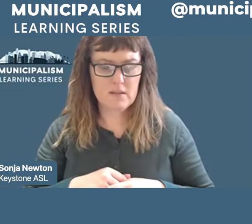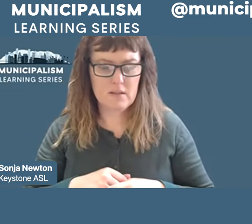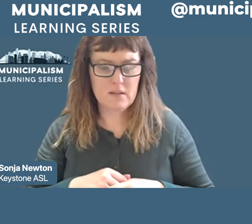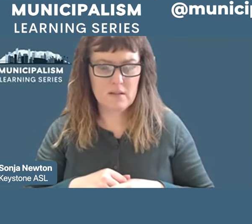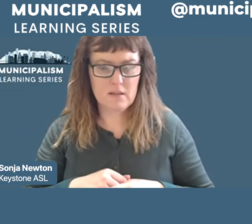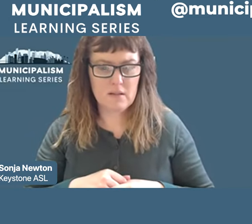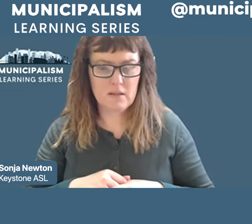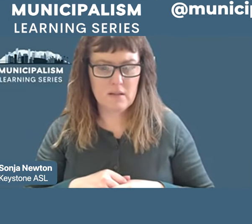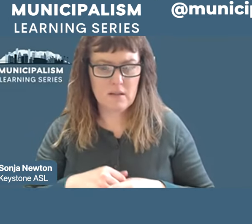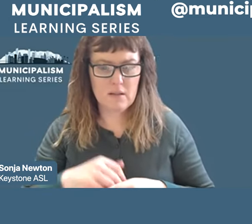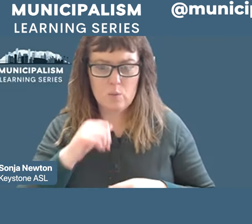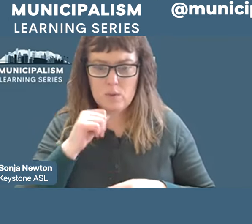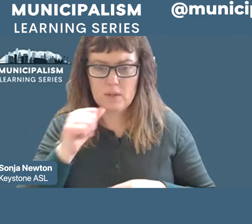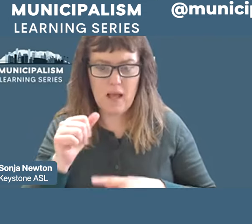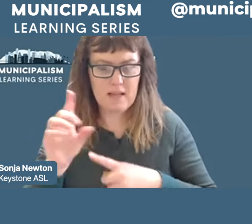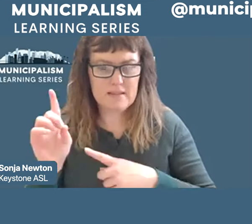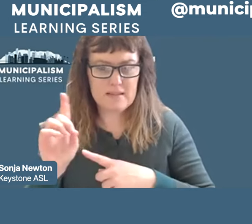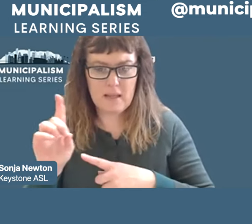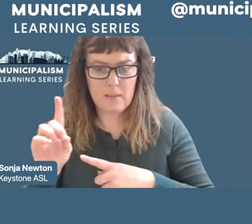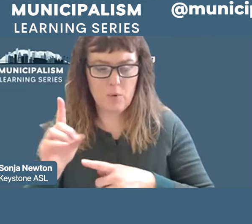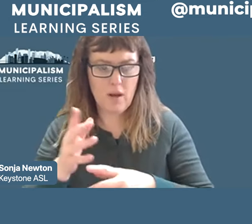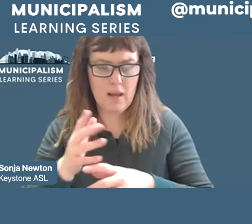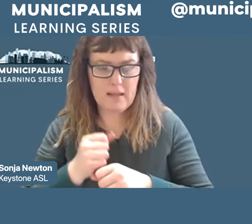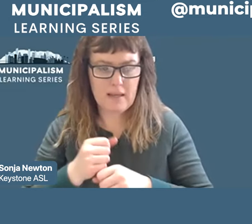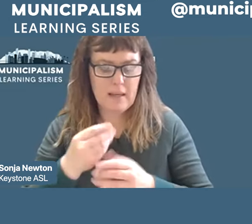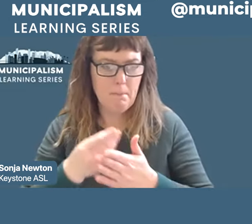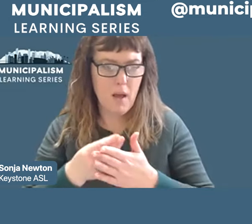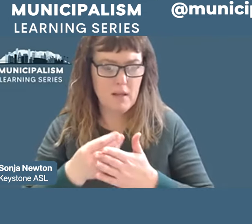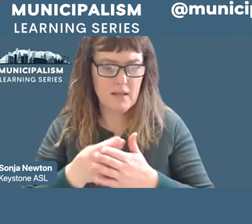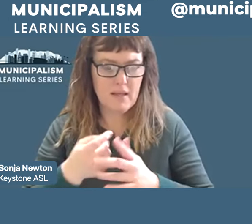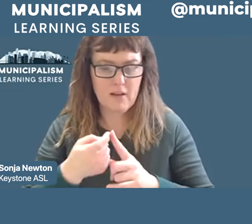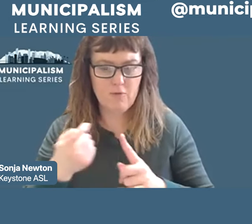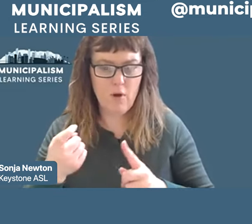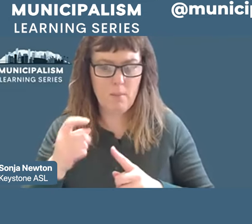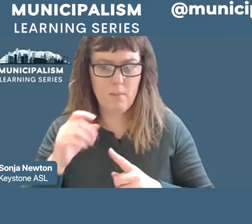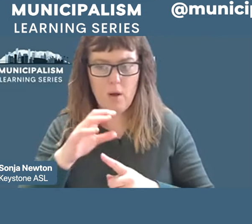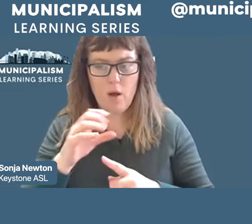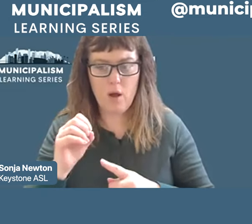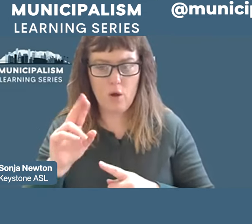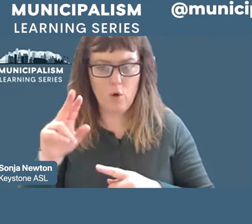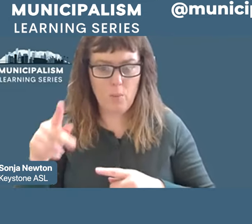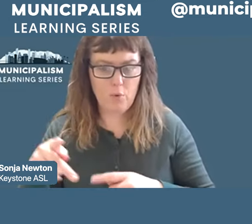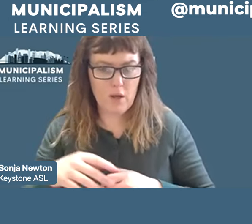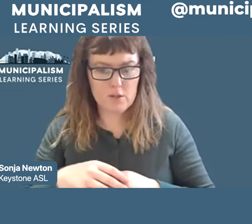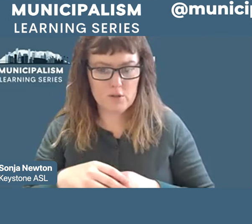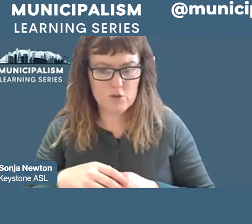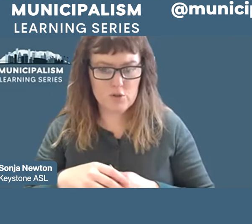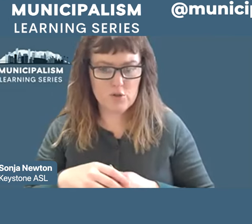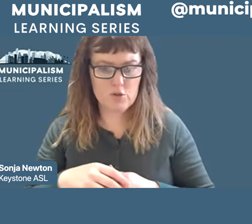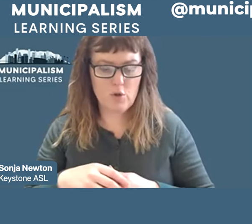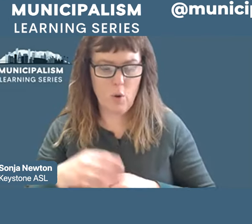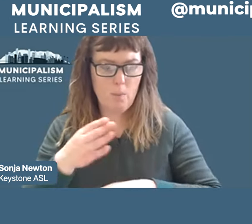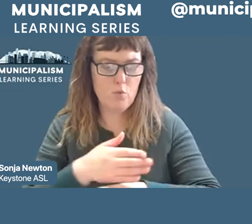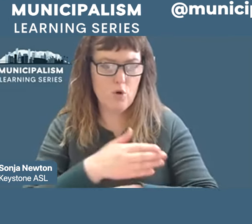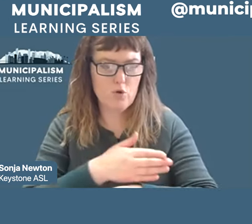that is receiving money from the corporation that is against progressive tax sections for